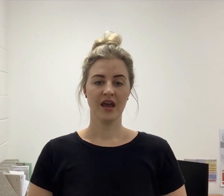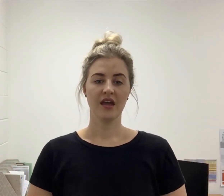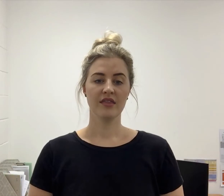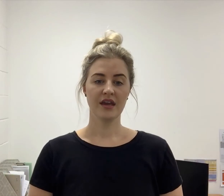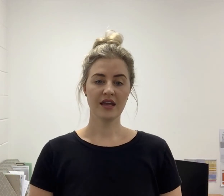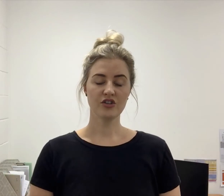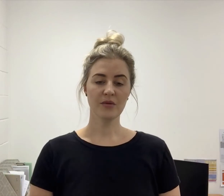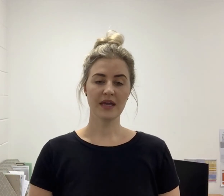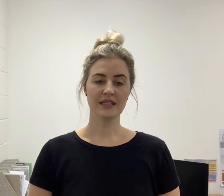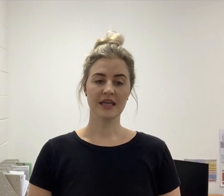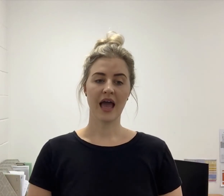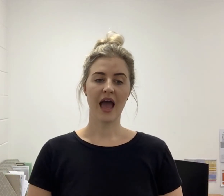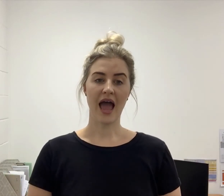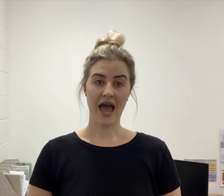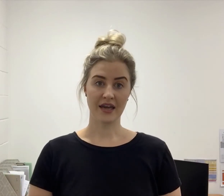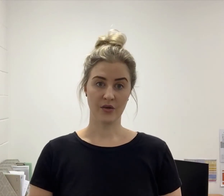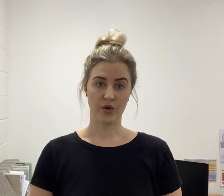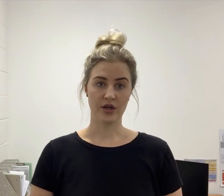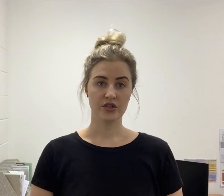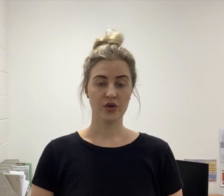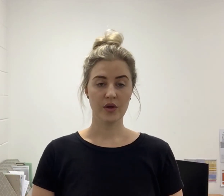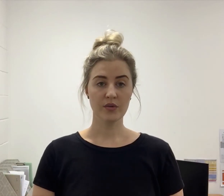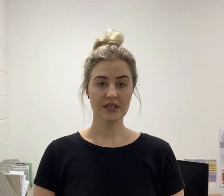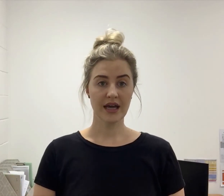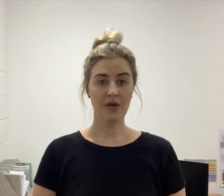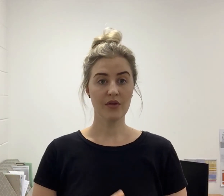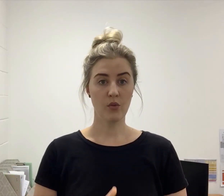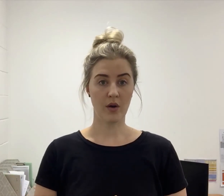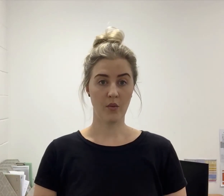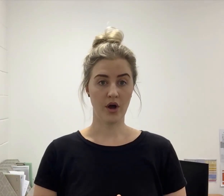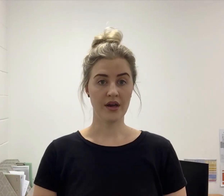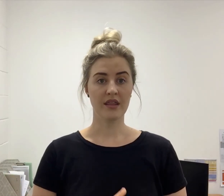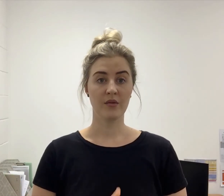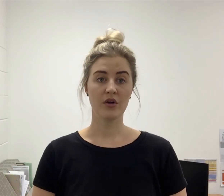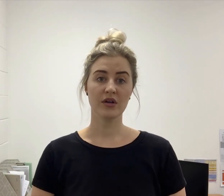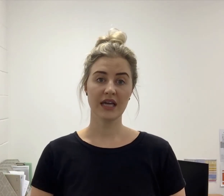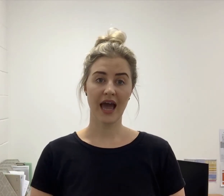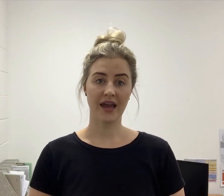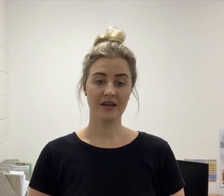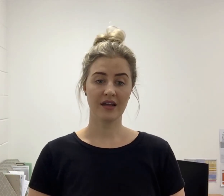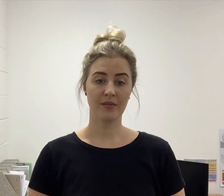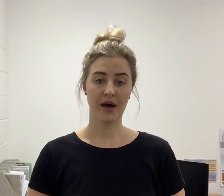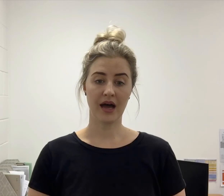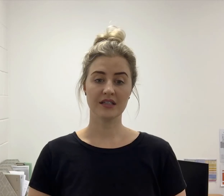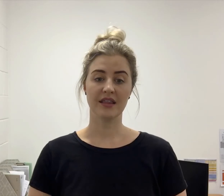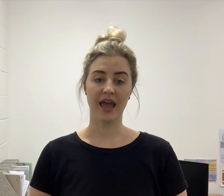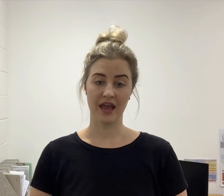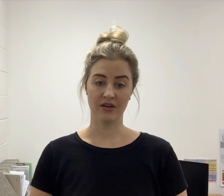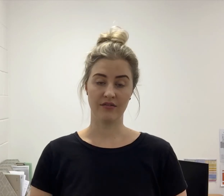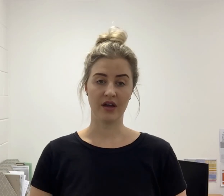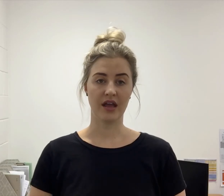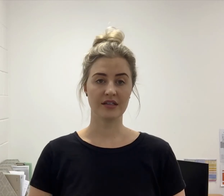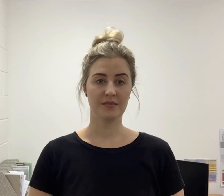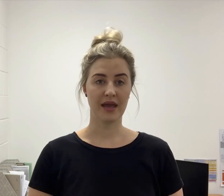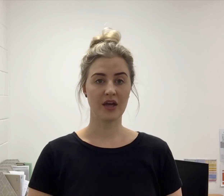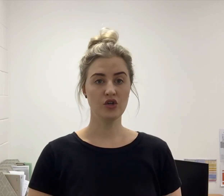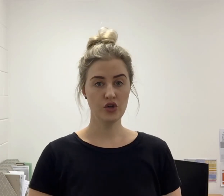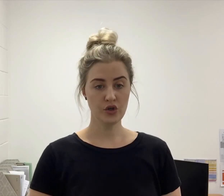The next job is adding words. So we will start with one word and then we're going to add another part to the end of it to make a new